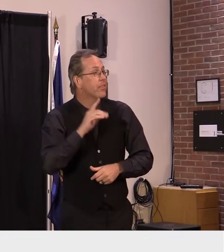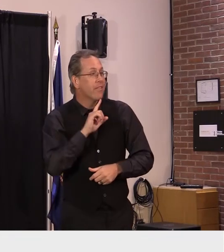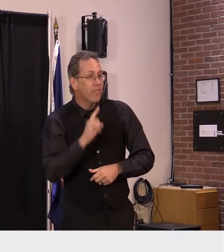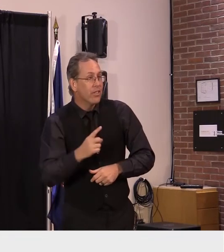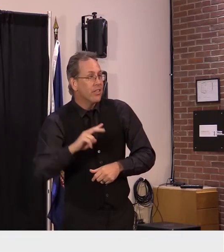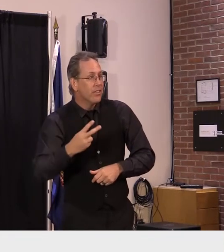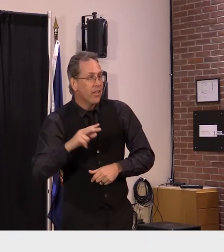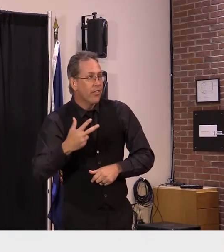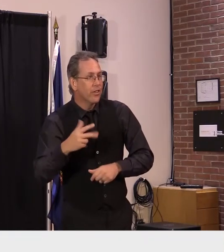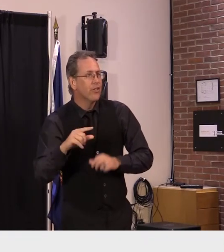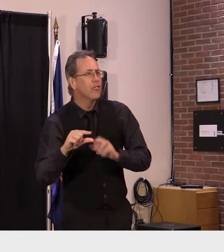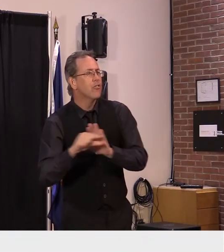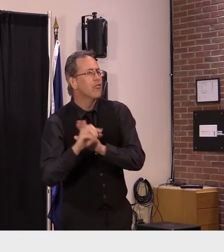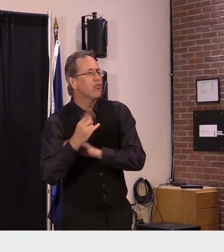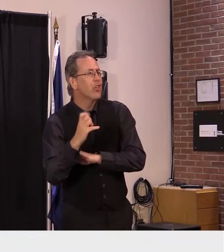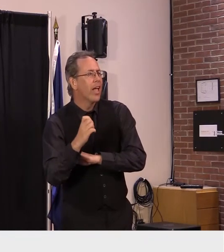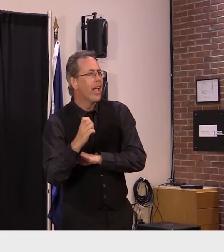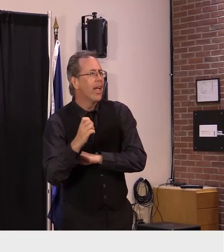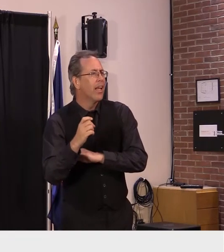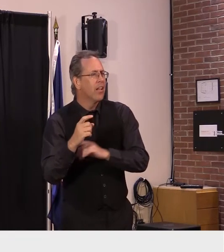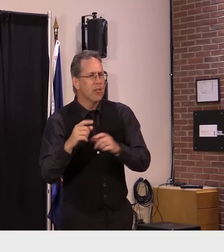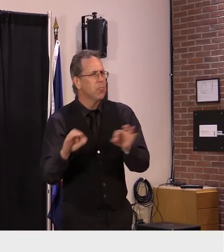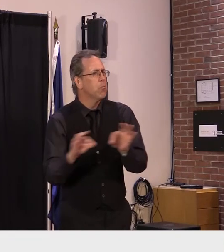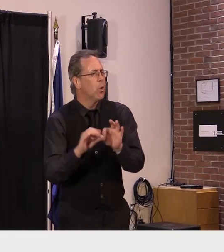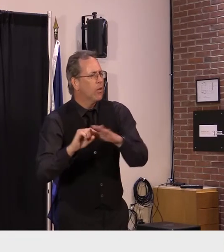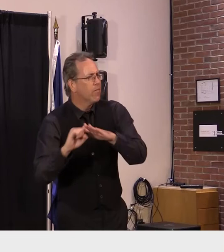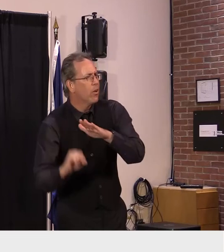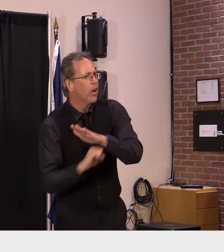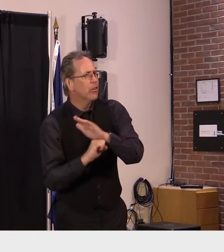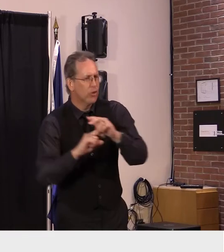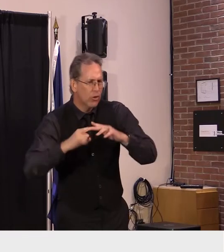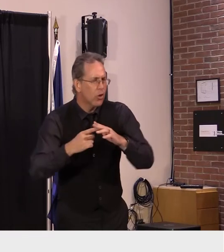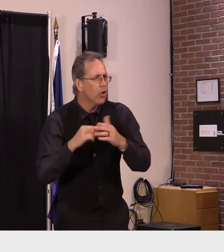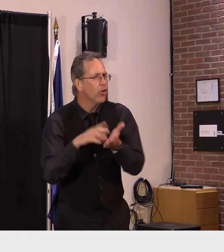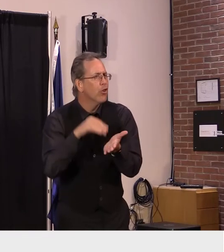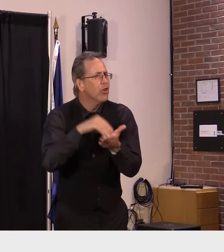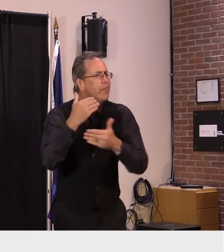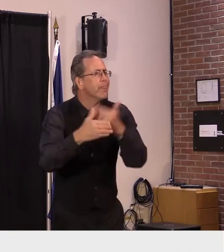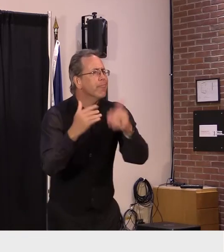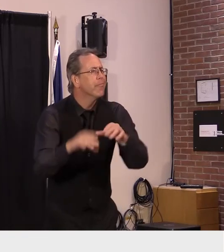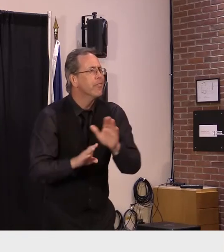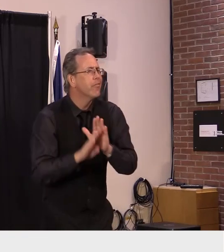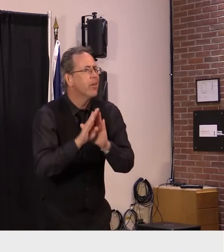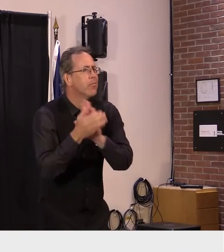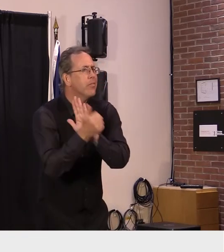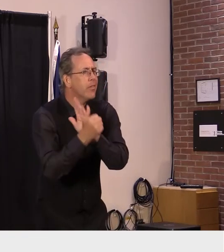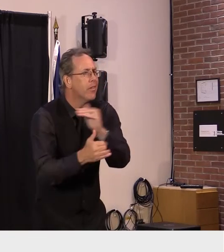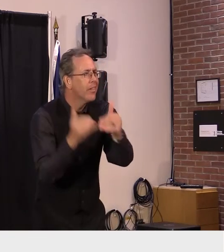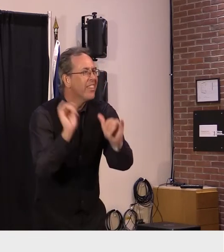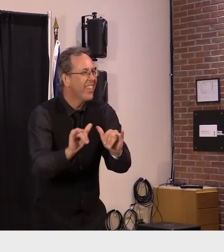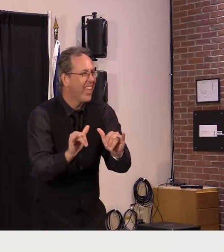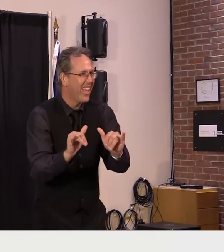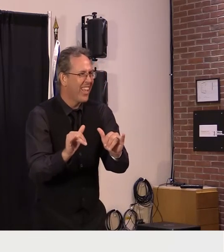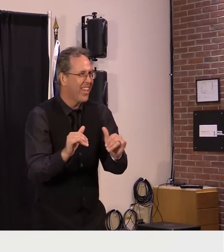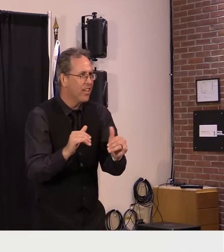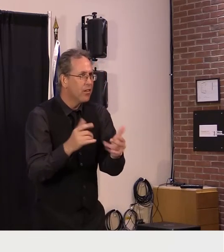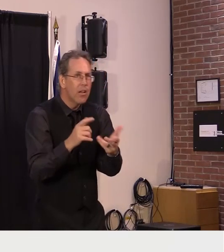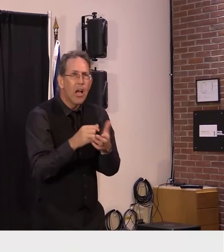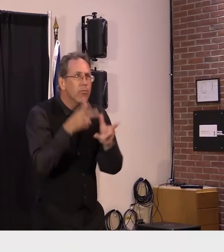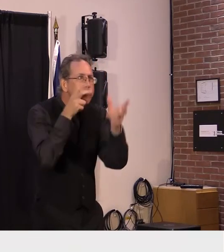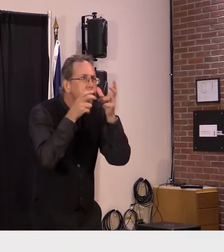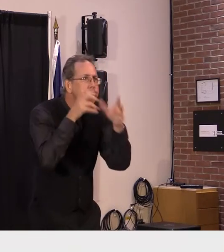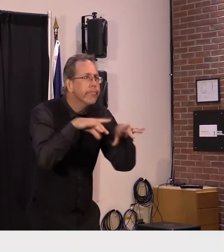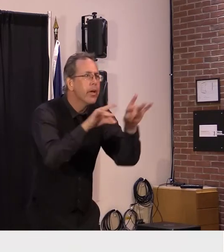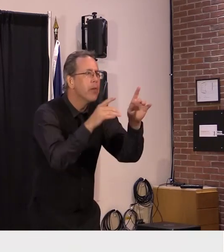those are foundational educational uh moments in your uh academic development uh so students who uh for